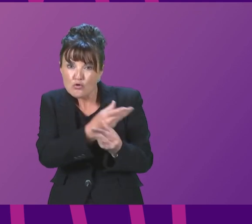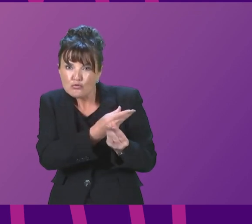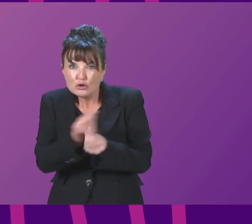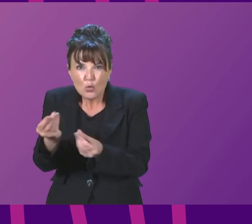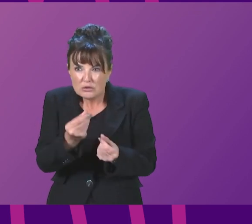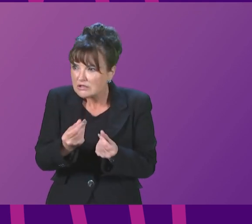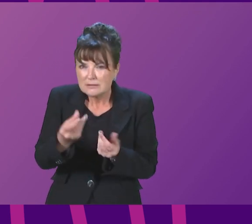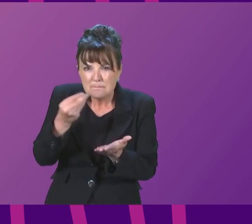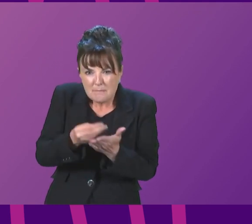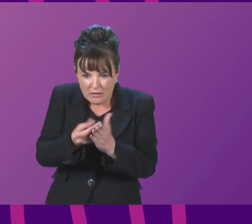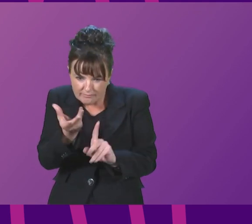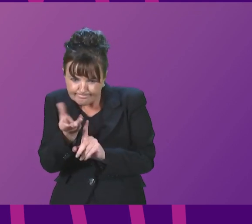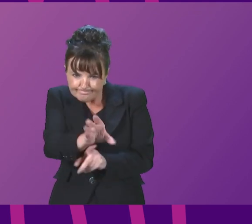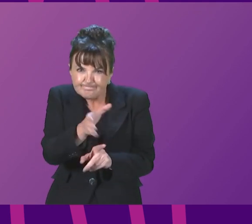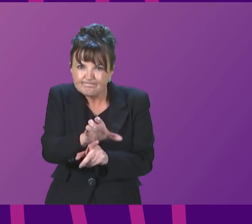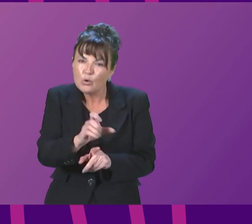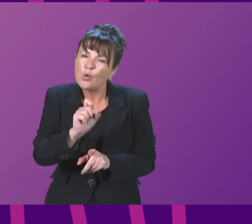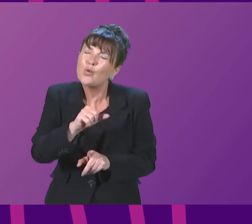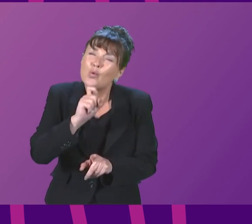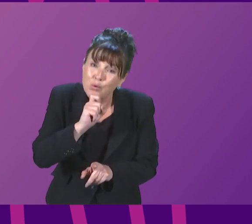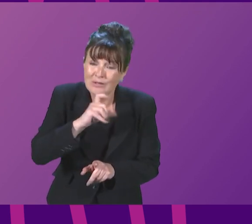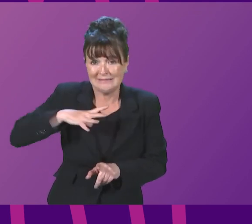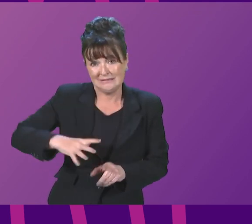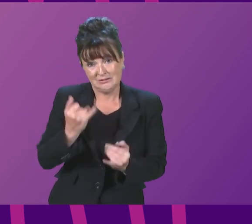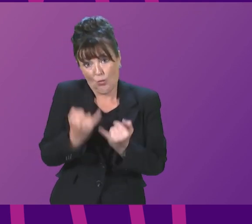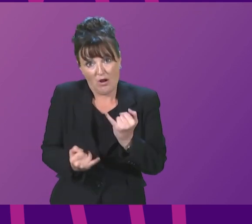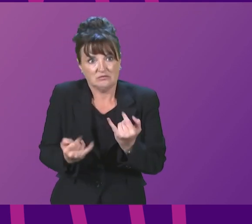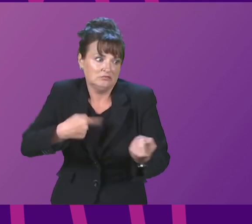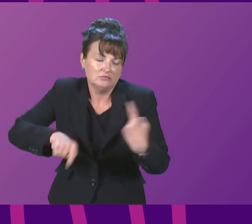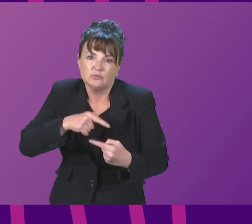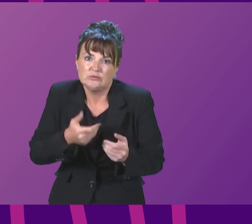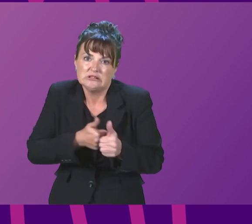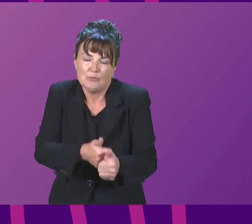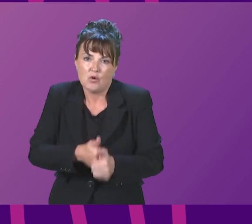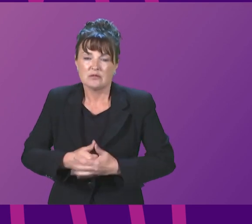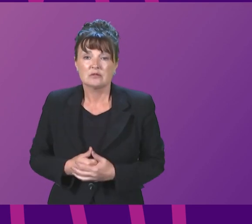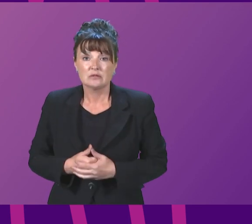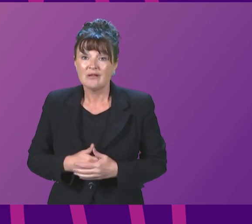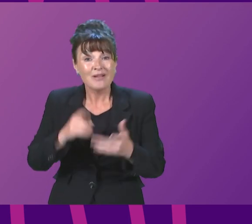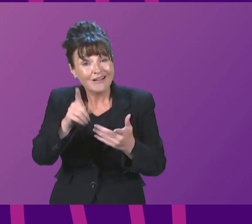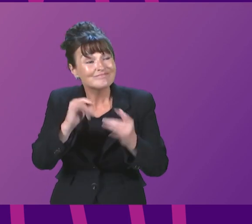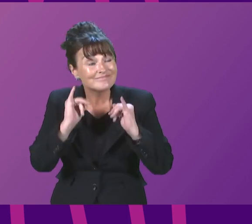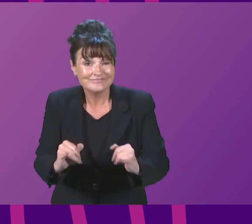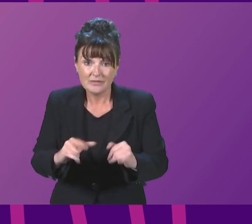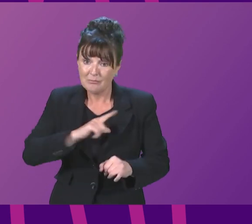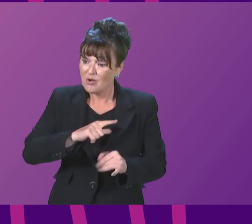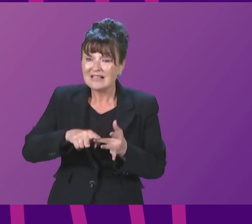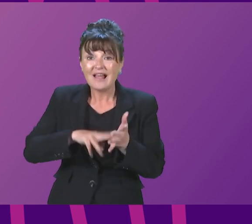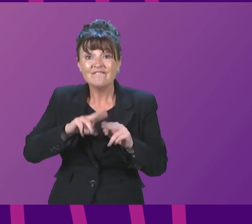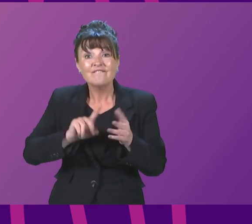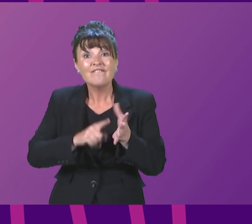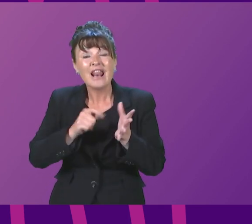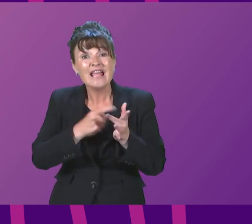cost of living crisis. So that is the backdrop of a budget this year that, because of inflation, is worth £1.7